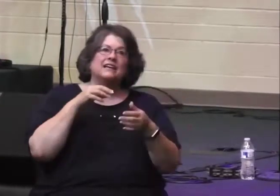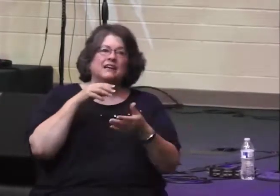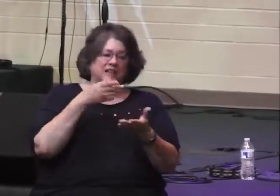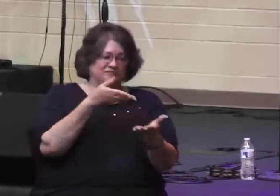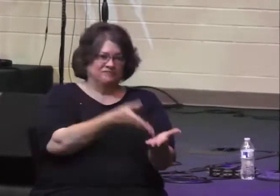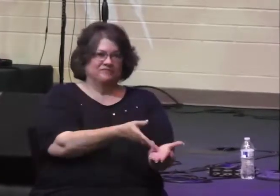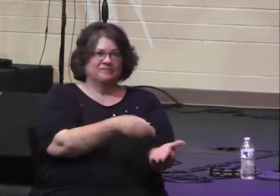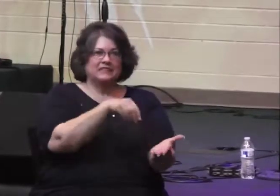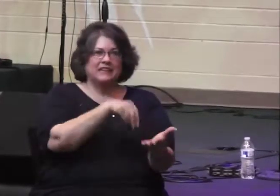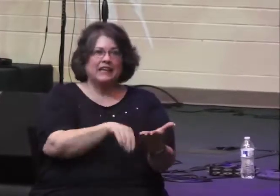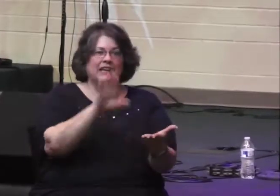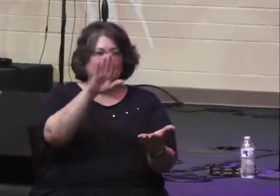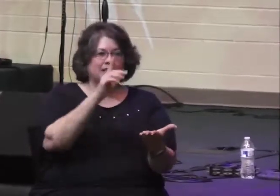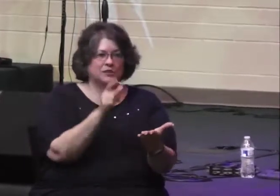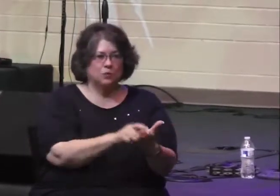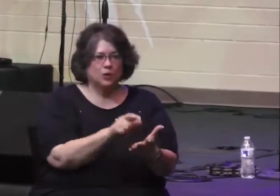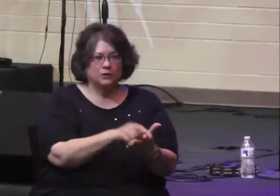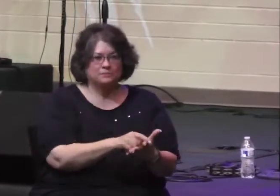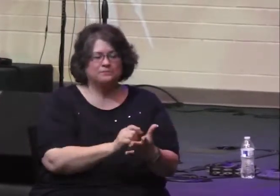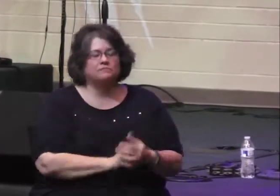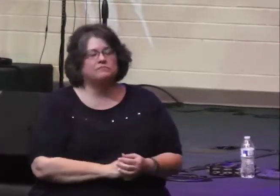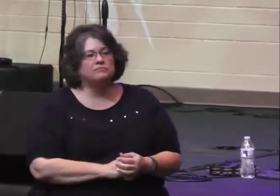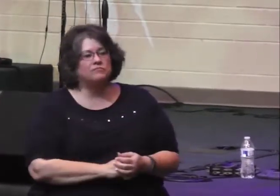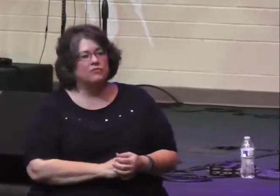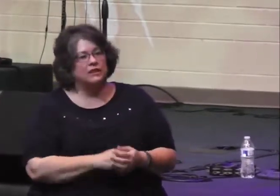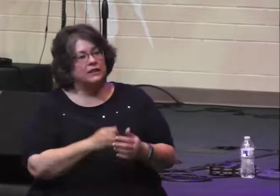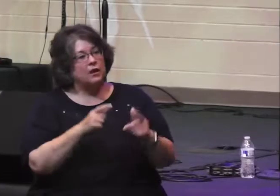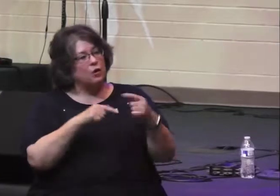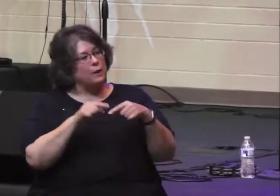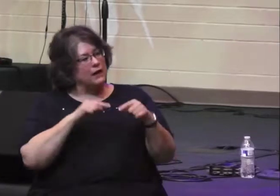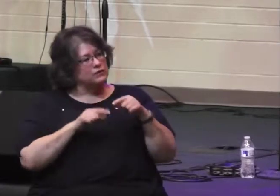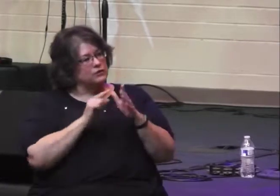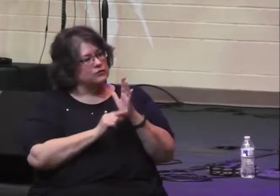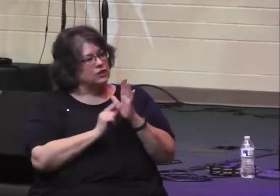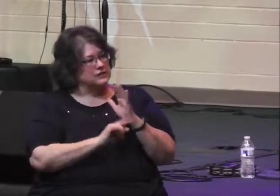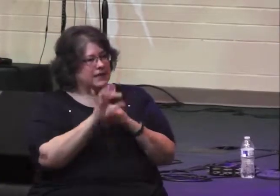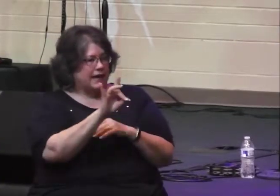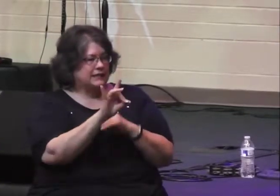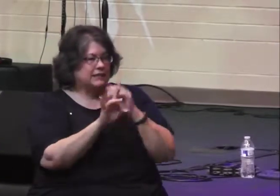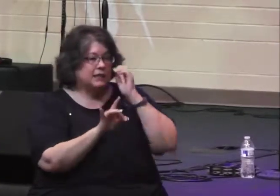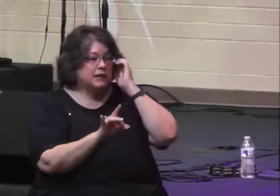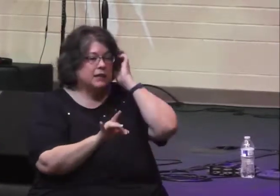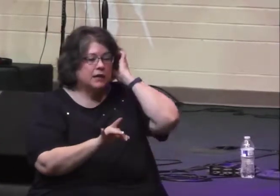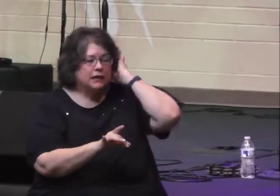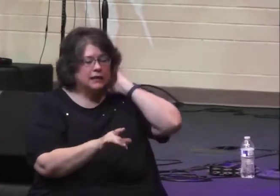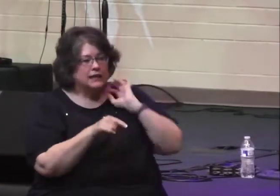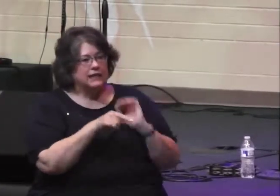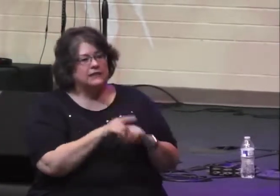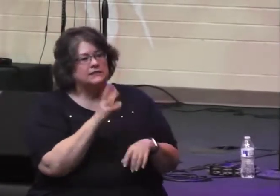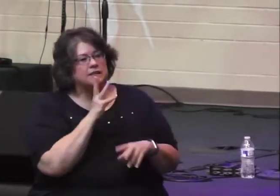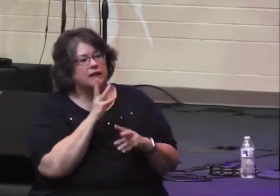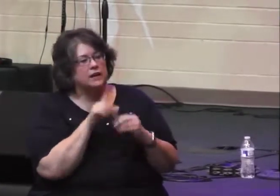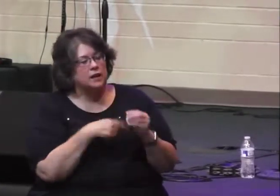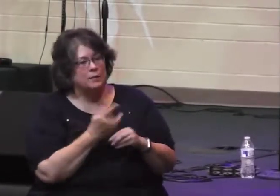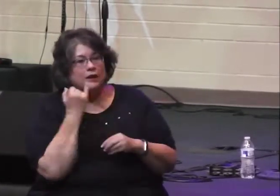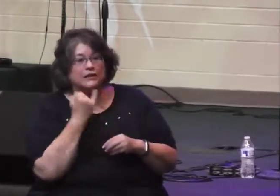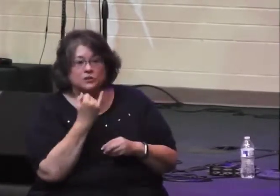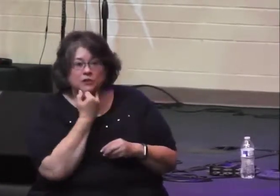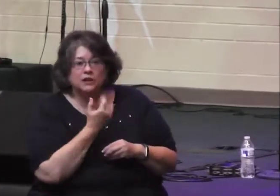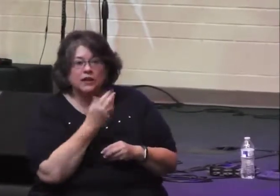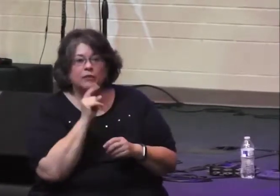word. Now going back to verse 8, he's speaking about Israel in the promised land. He's